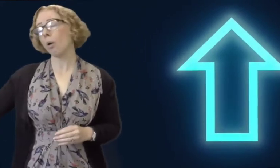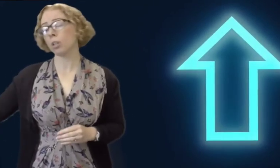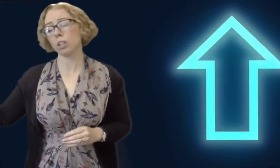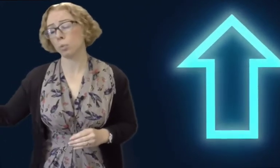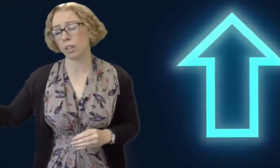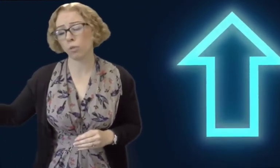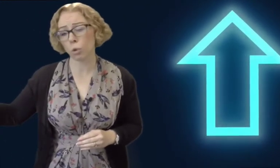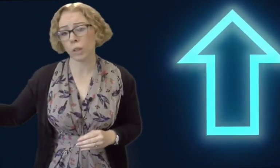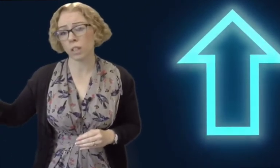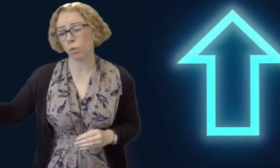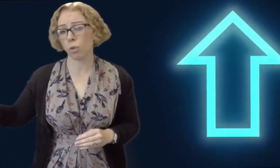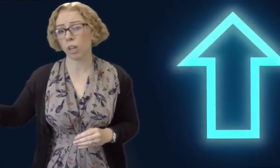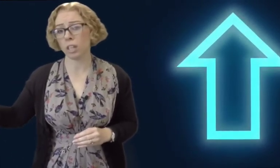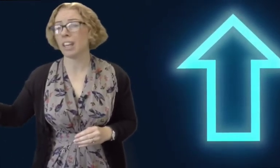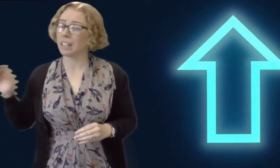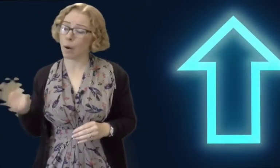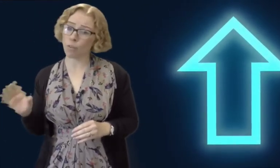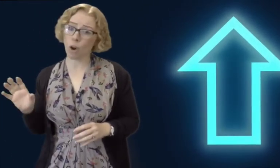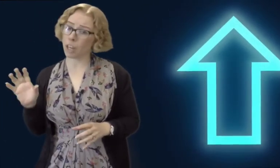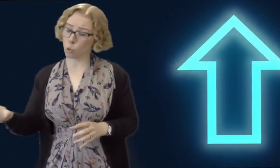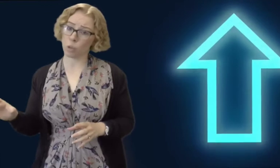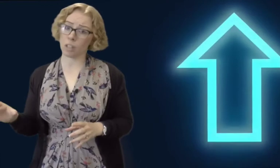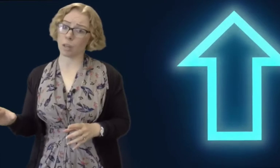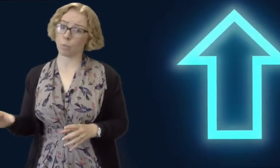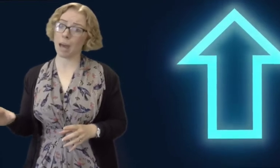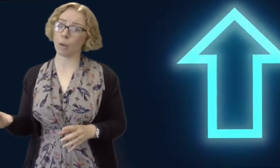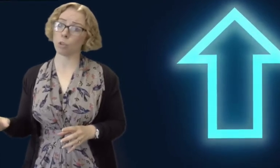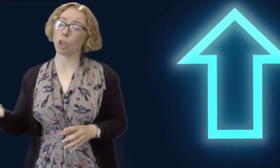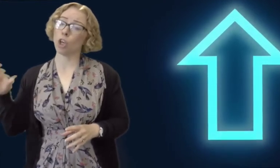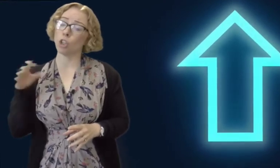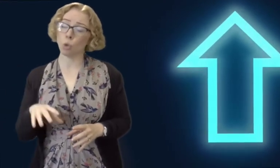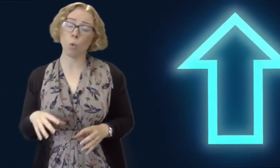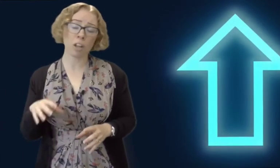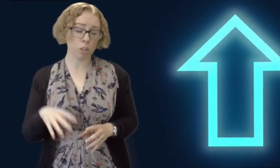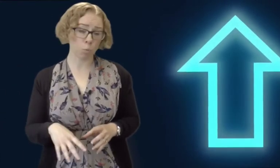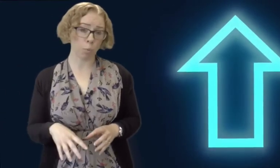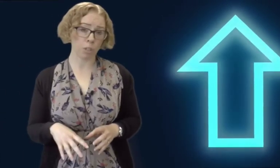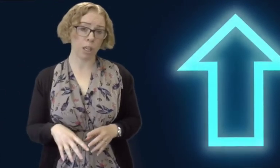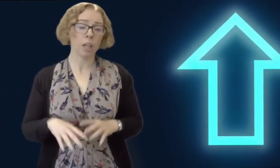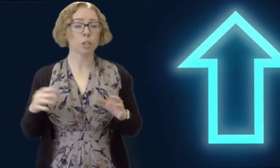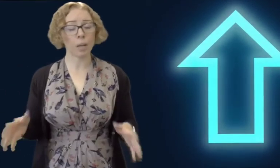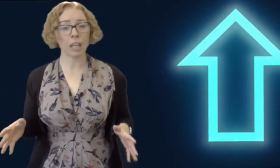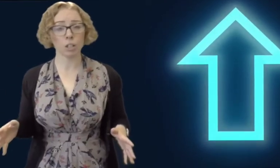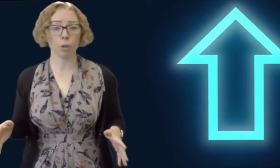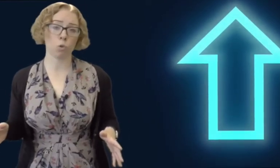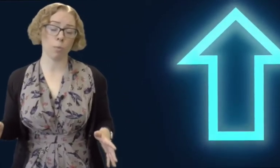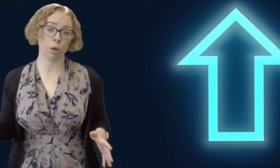was looking to spend four twenty four thirty. Now I've got an extra twenty thousand pounds to do work to this property to make it into my dream home.